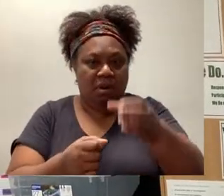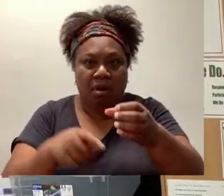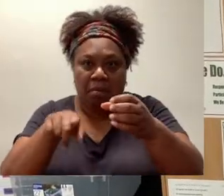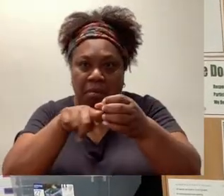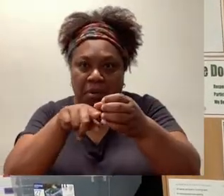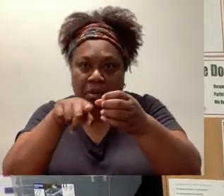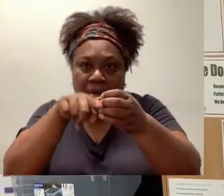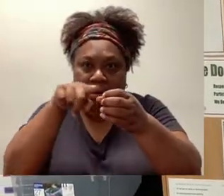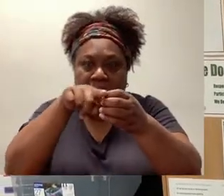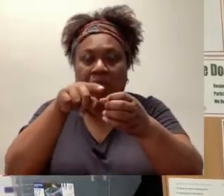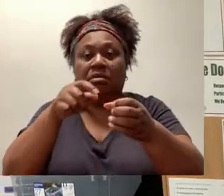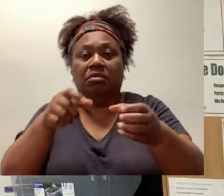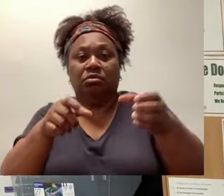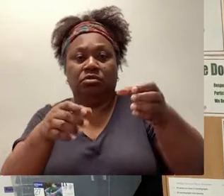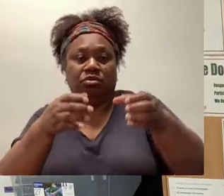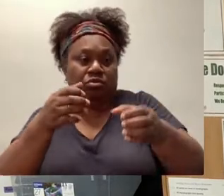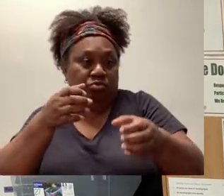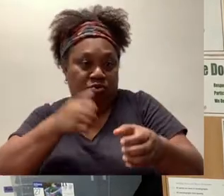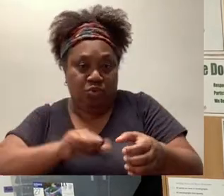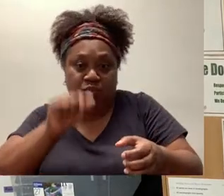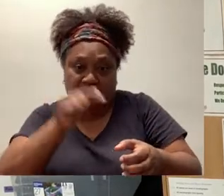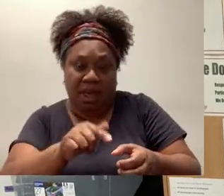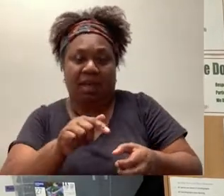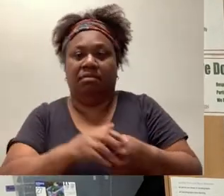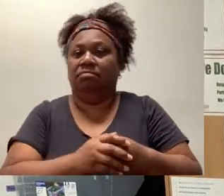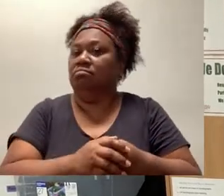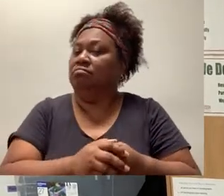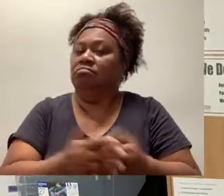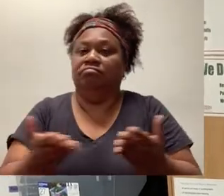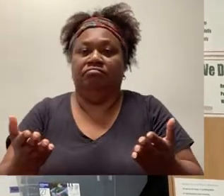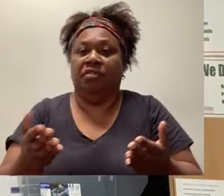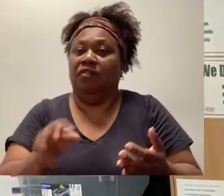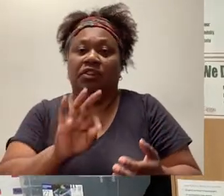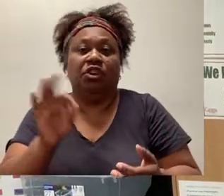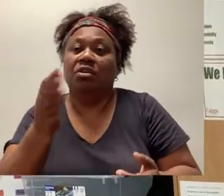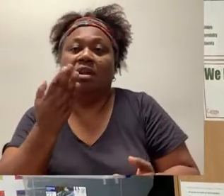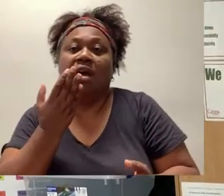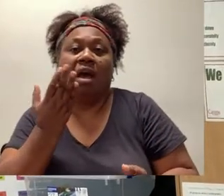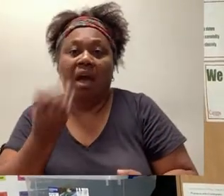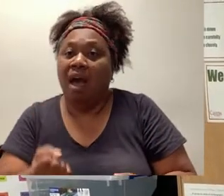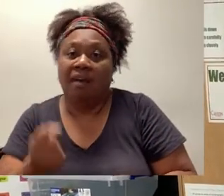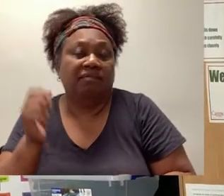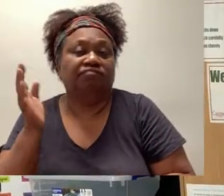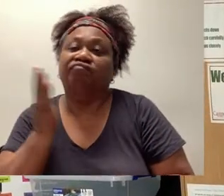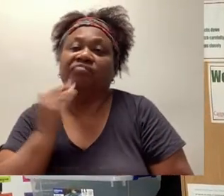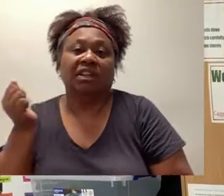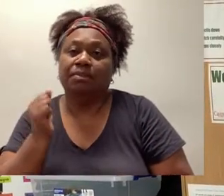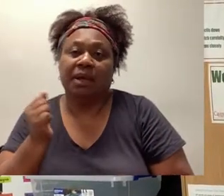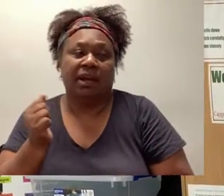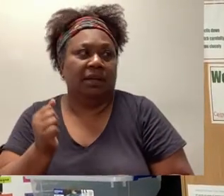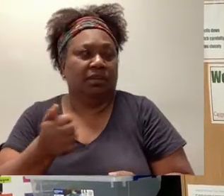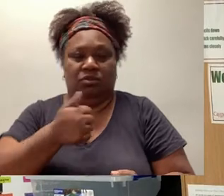use that. If you don't have these things we're going to get creative and we're going to use other objects in our household to measure.